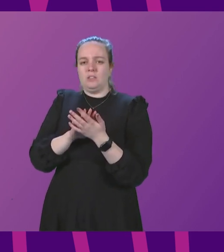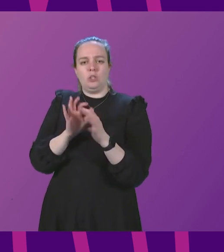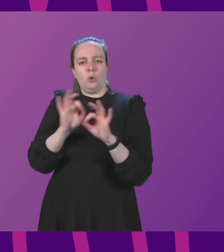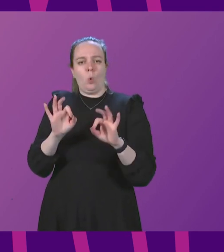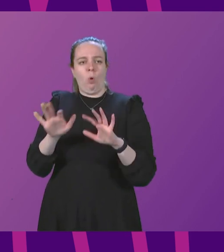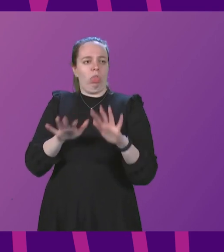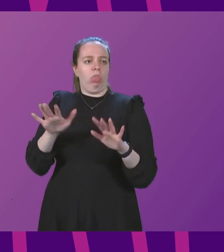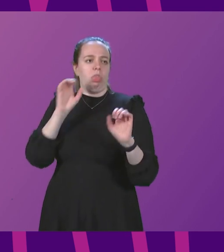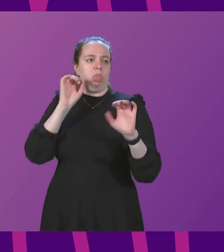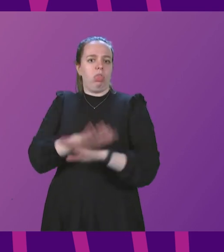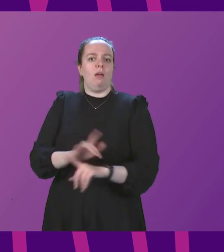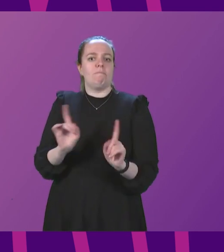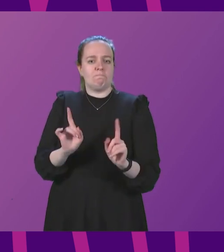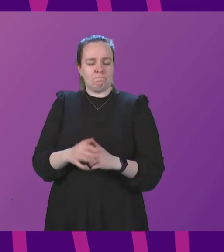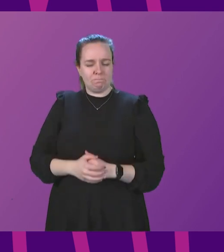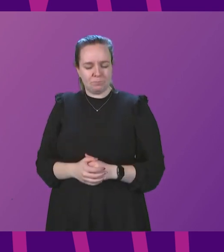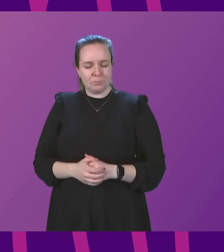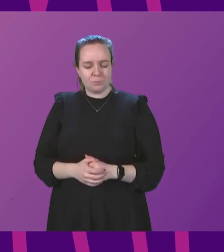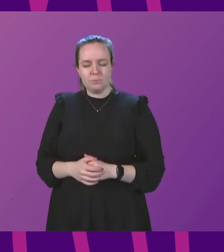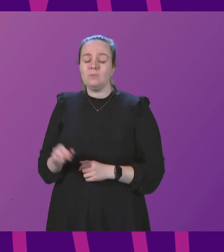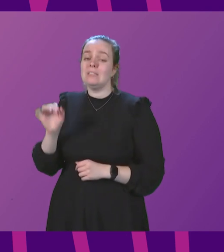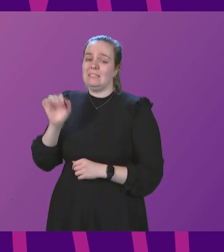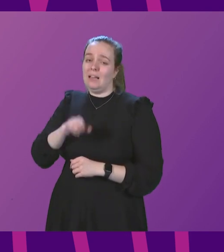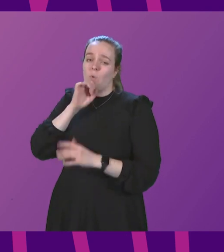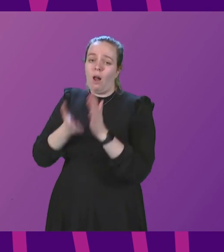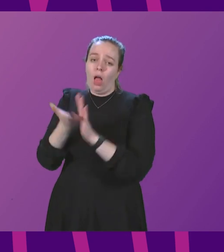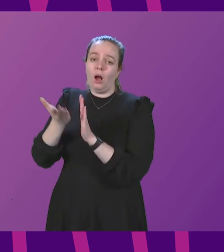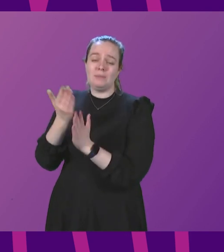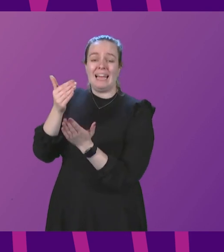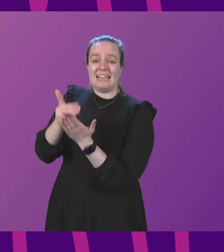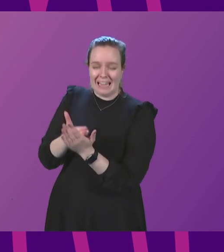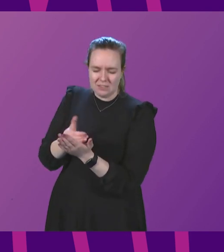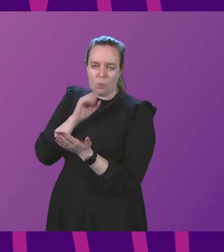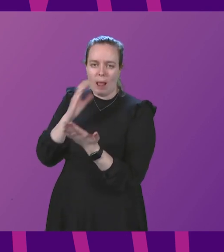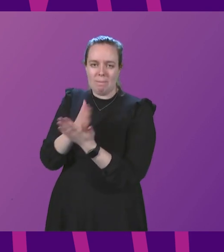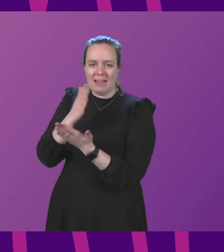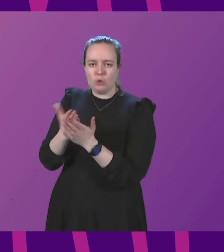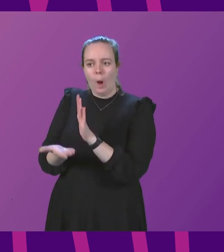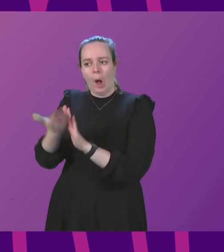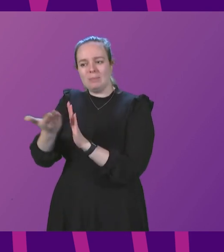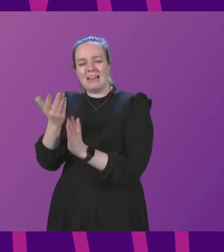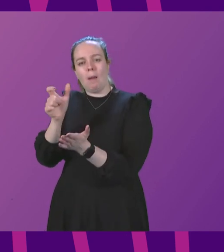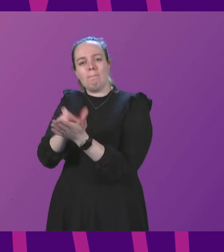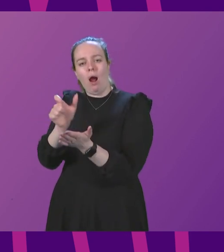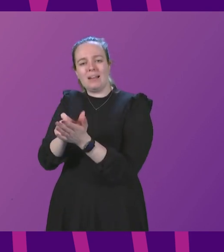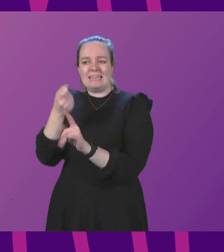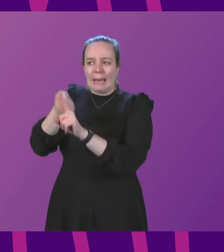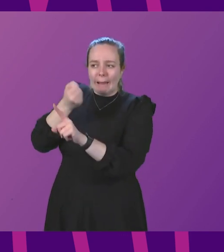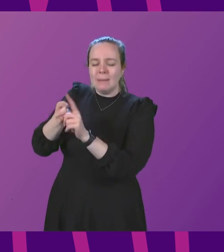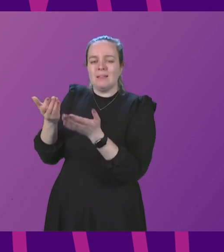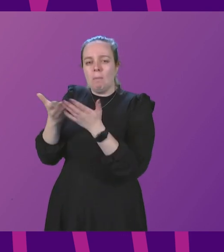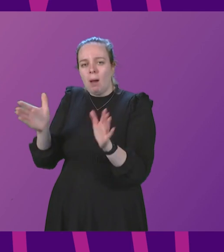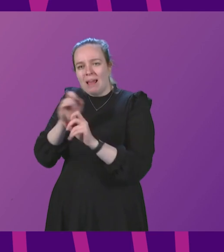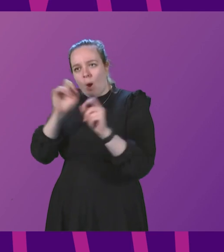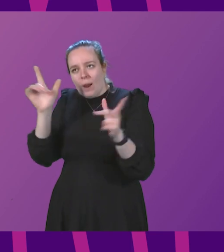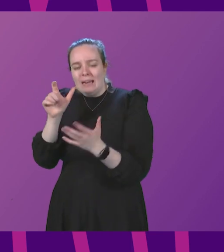confusion first minister yes there will be updated guidance and we will ensure updated marketing campaigns and public awareness campaigns